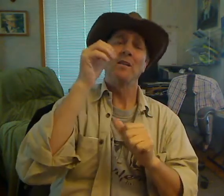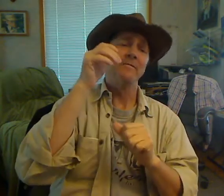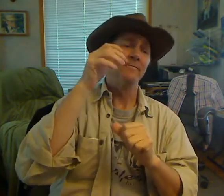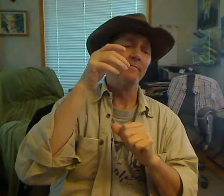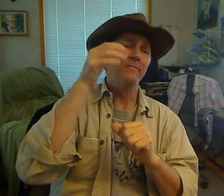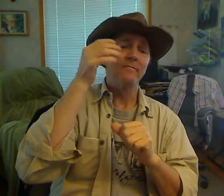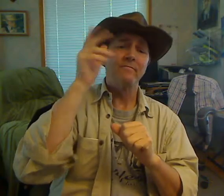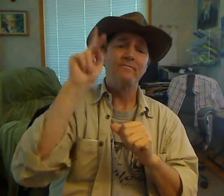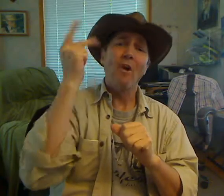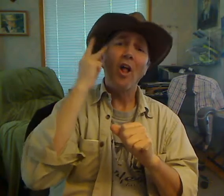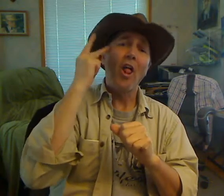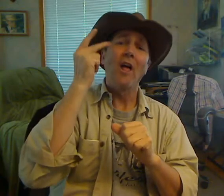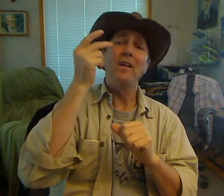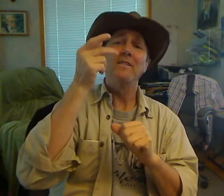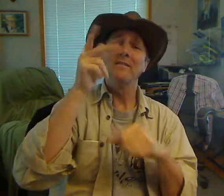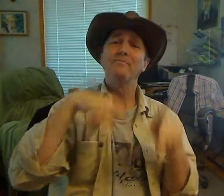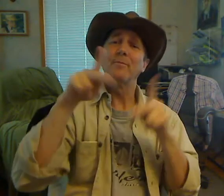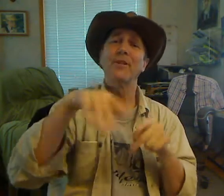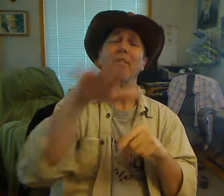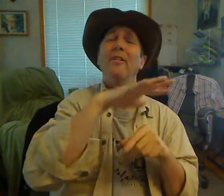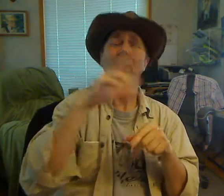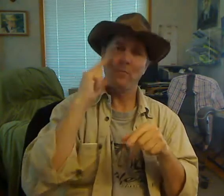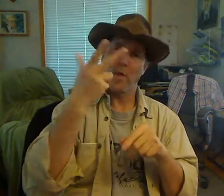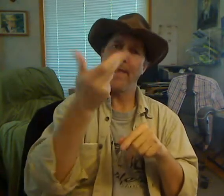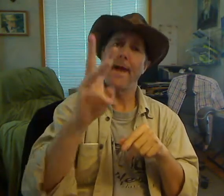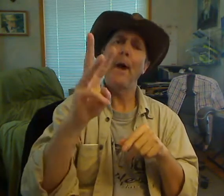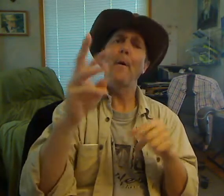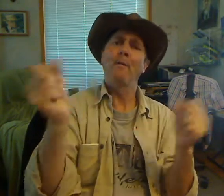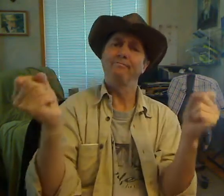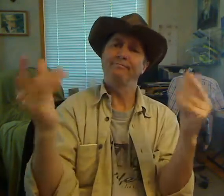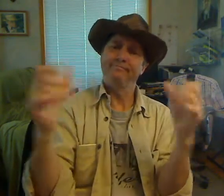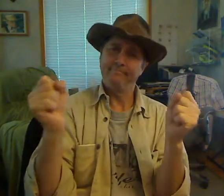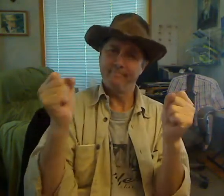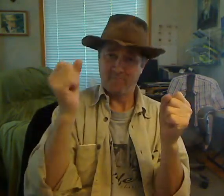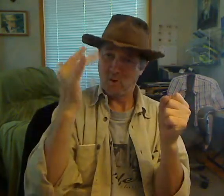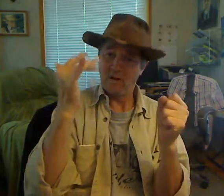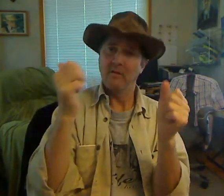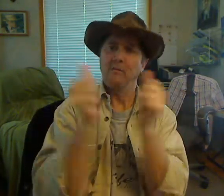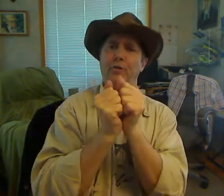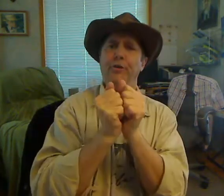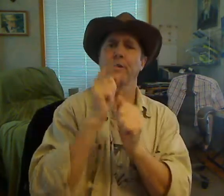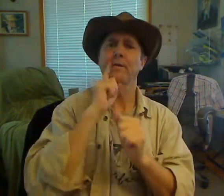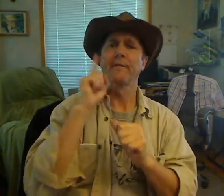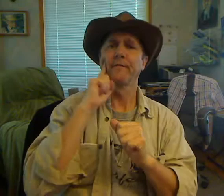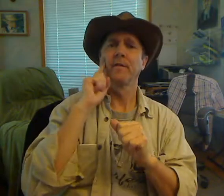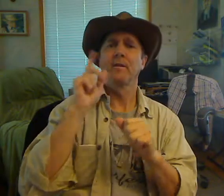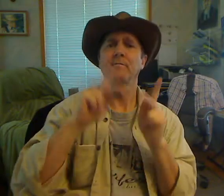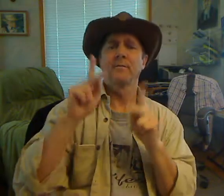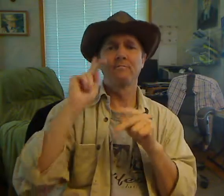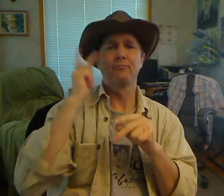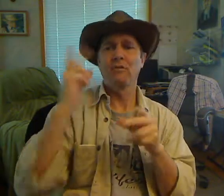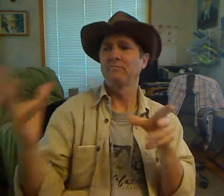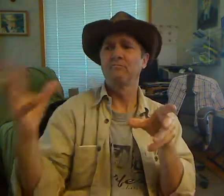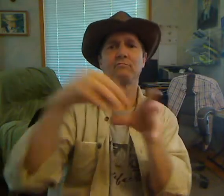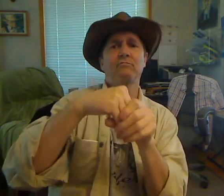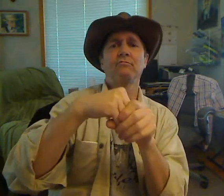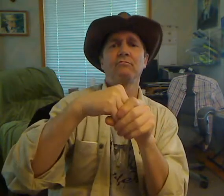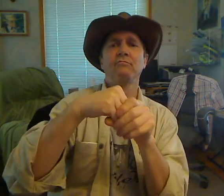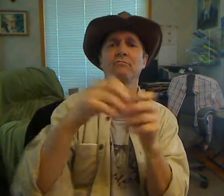crimes against humanity, and war crimes. He was transferred to a small UN jail cell in the same prison that once